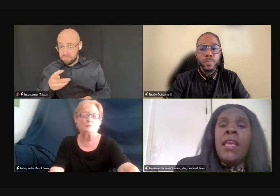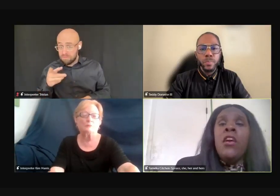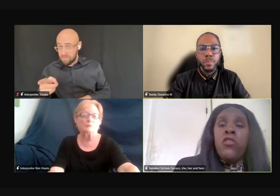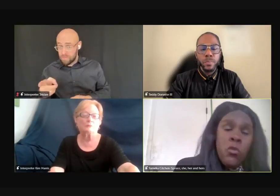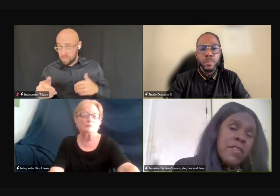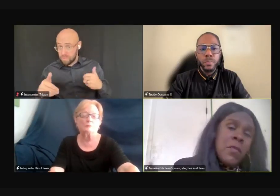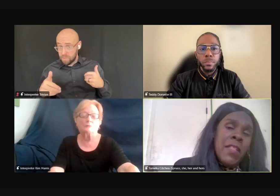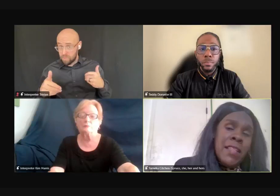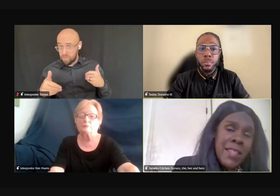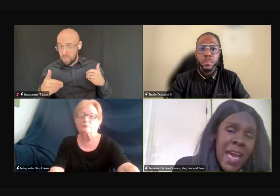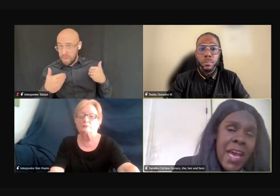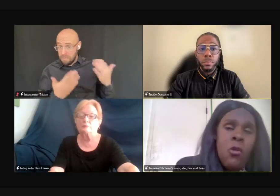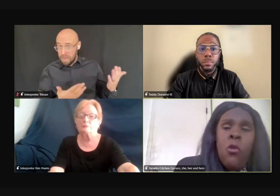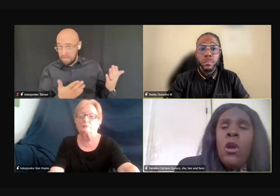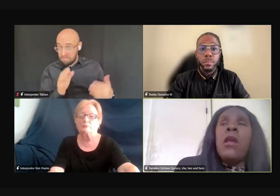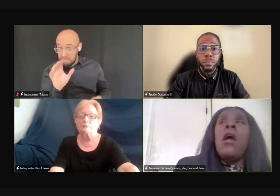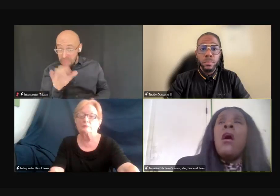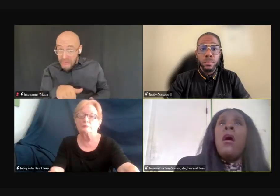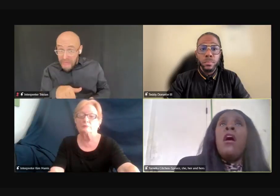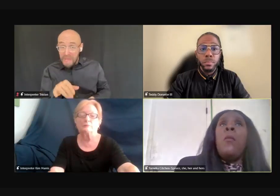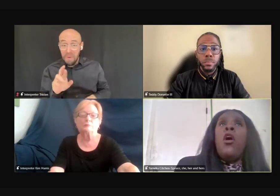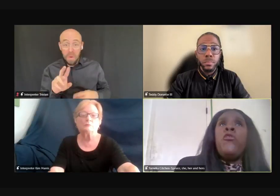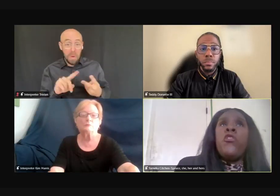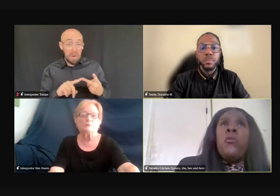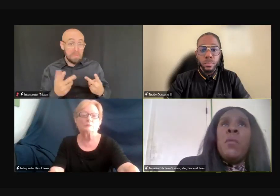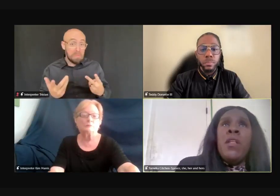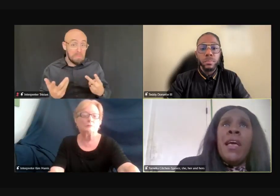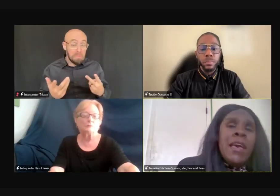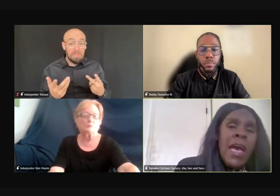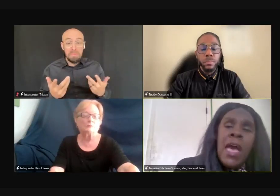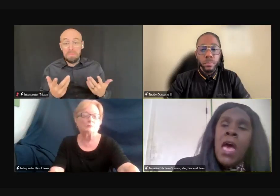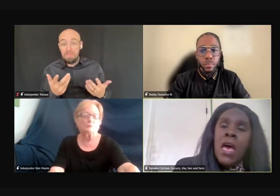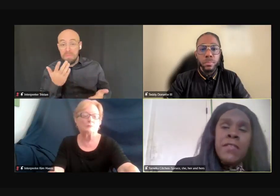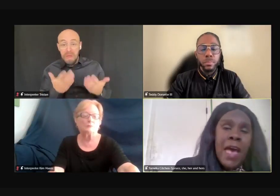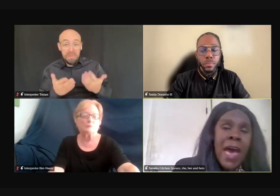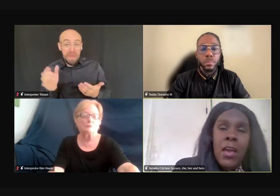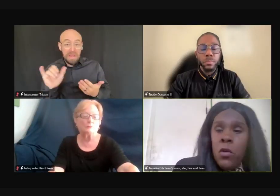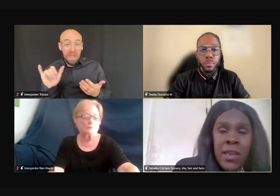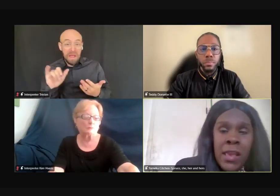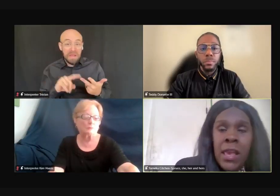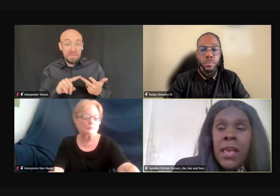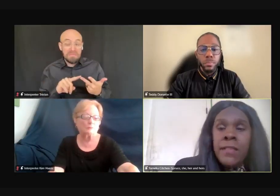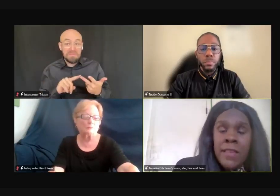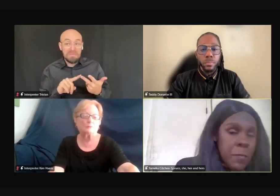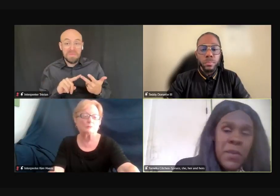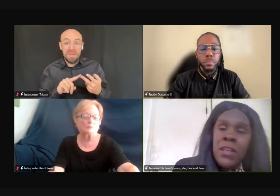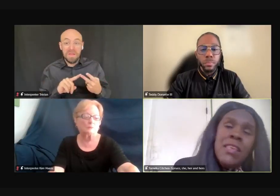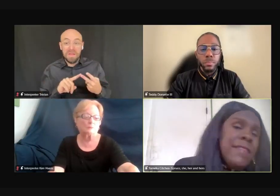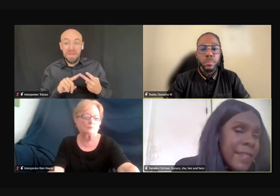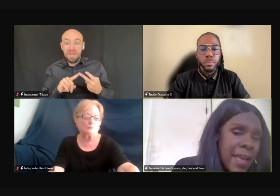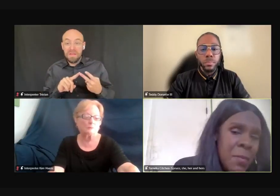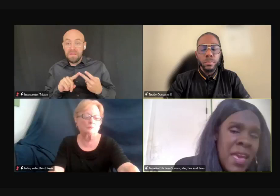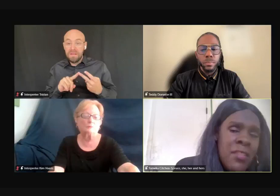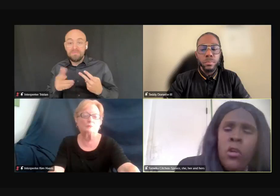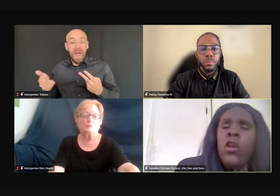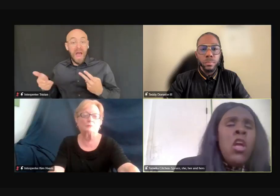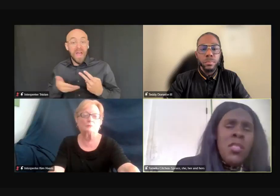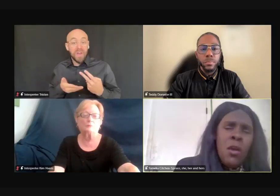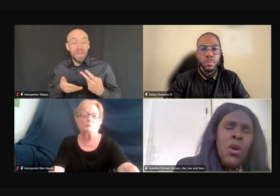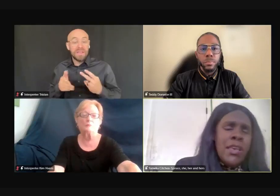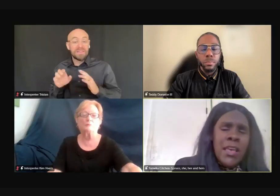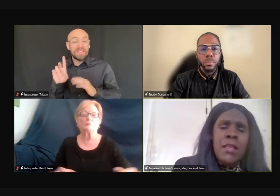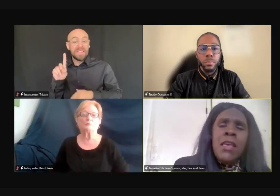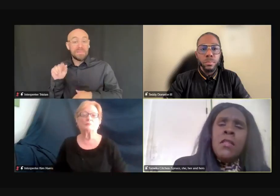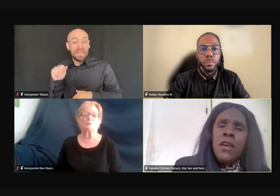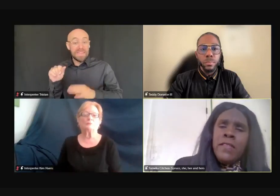recommend doing something like that, or, uh, also maybe like a, a hiring disability statement or